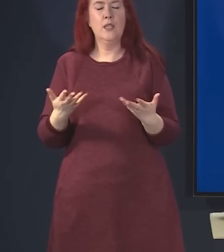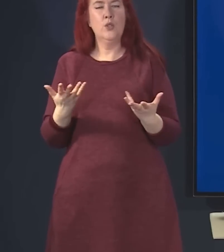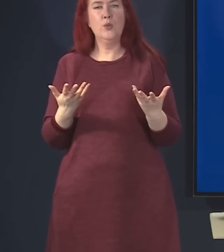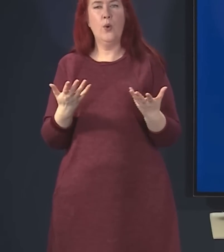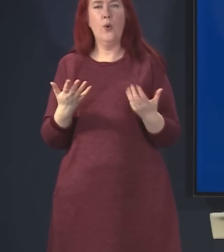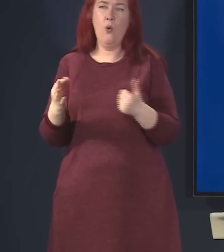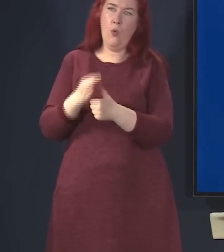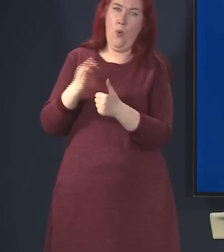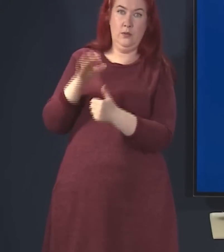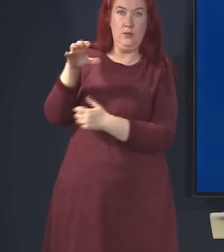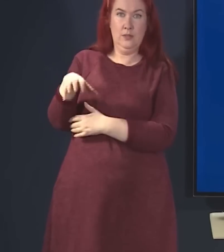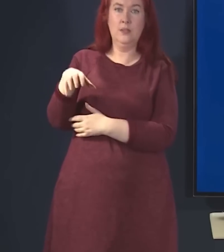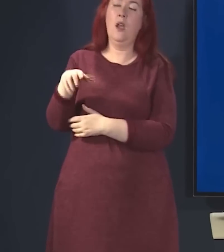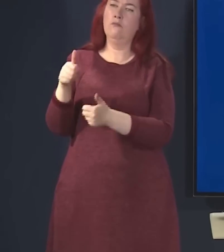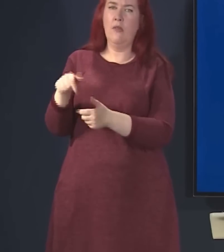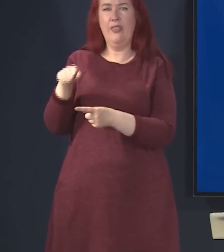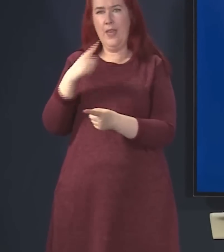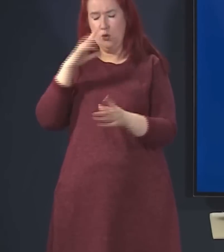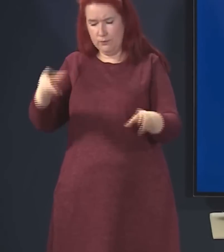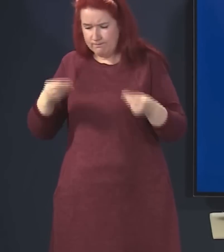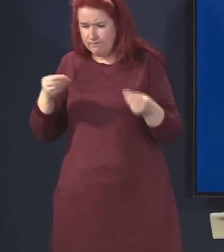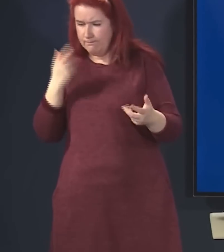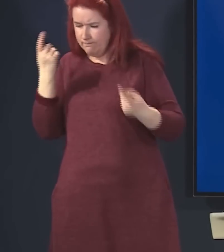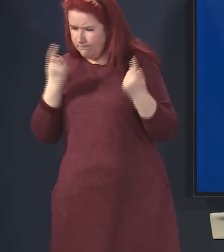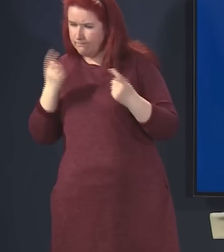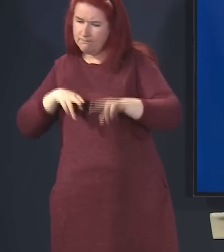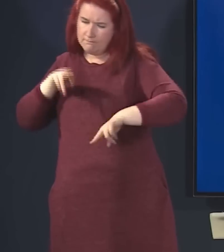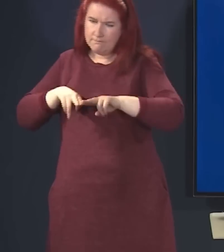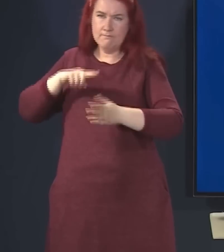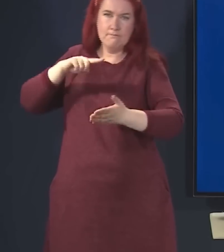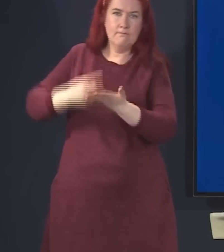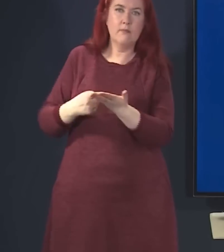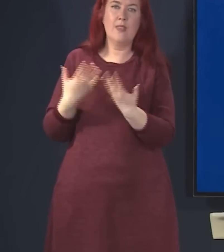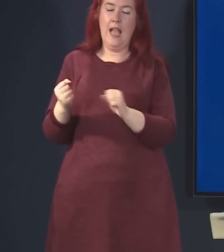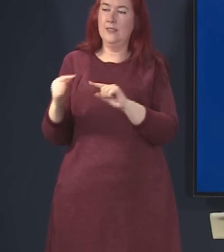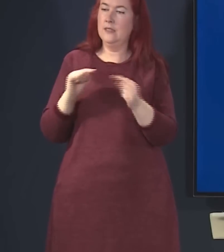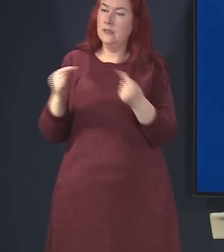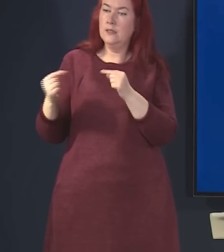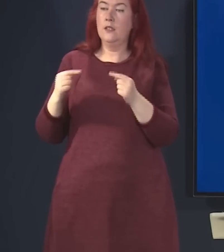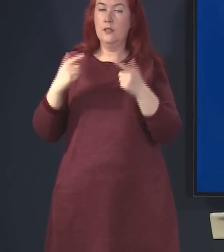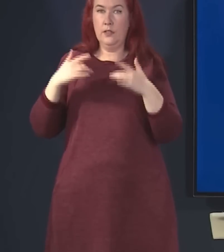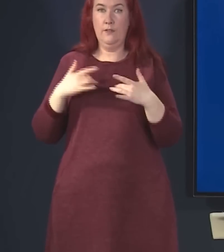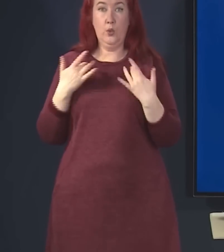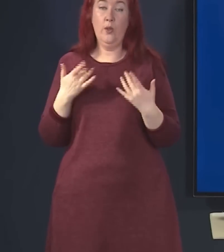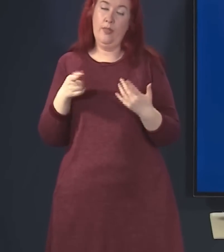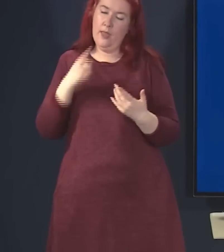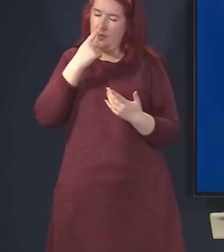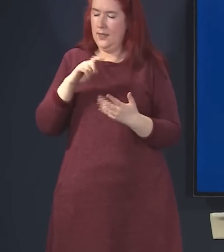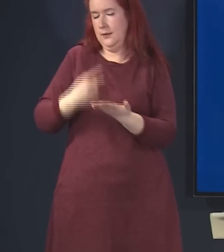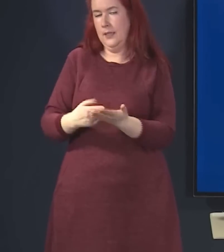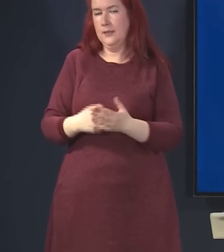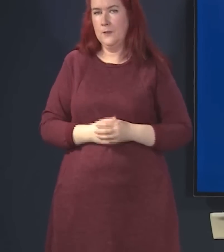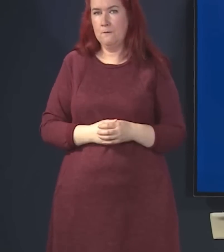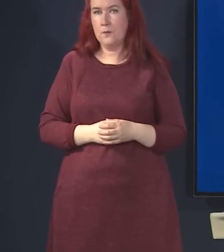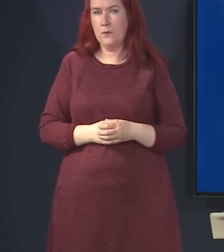there to adjudicate where there is a difference of opinion on the legal point. The point I